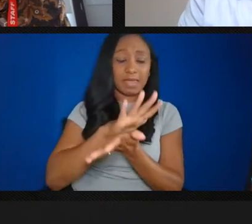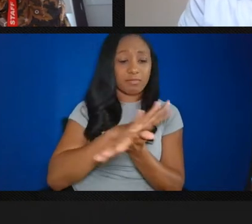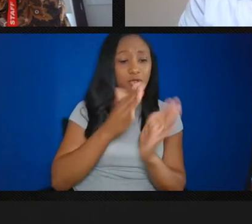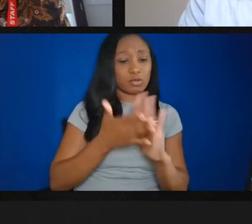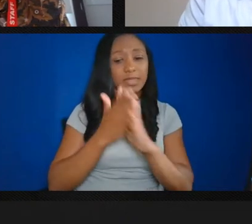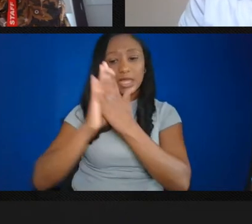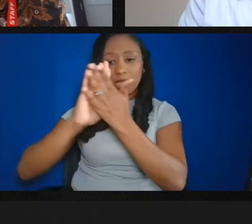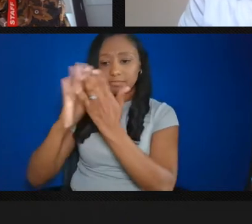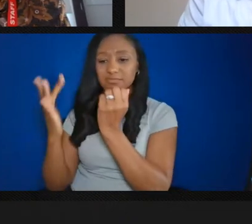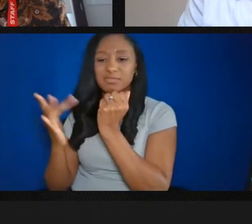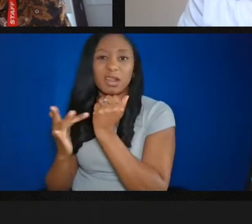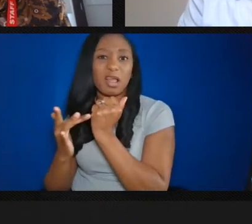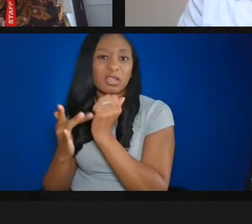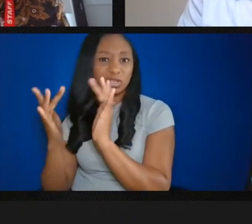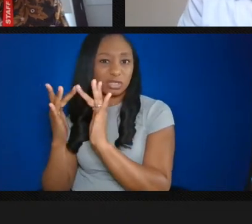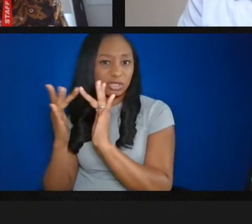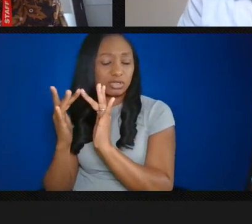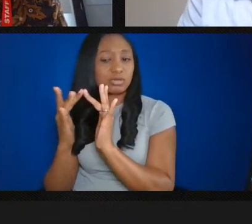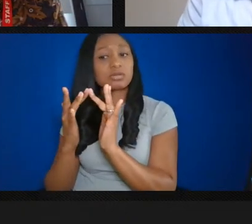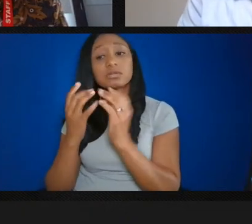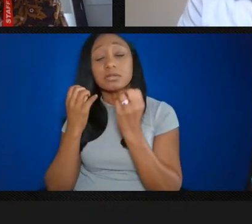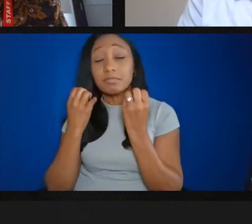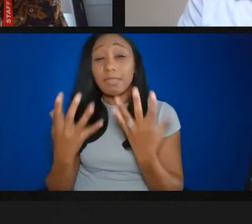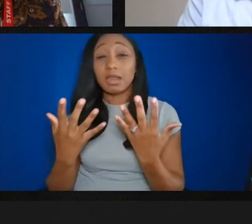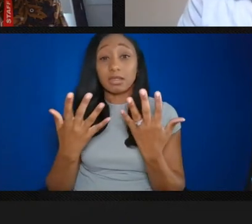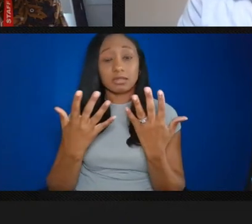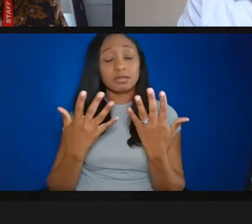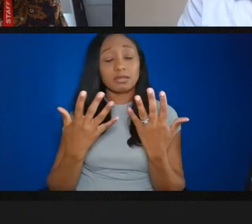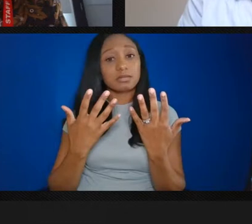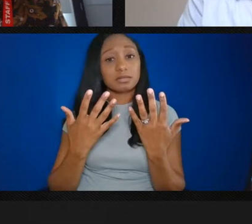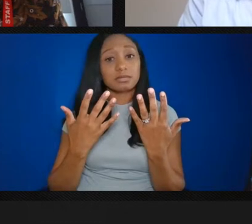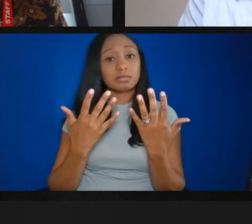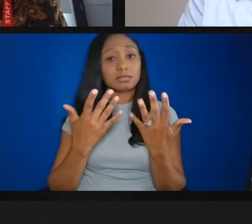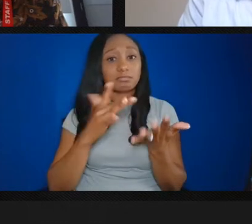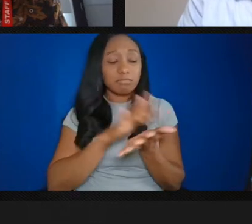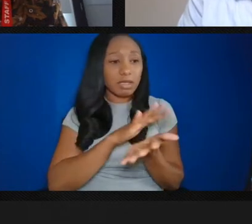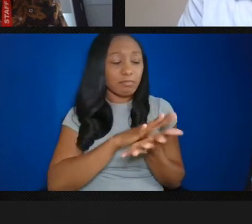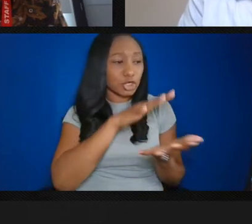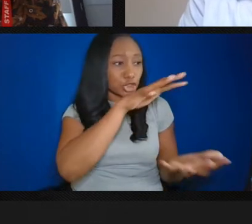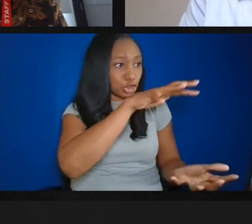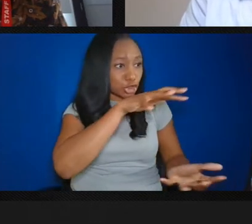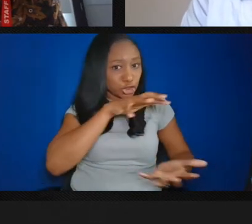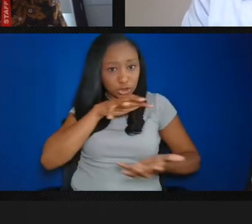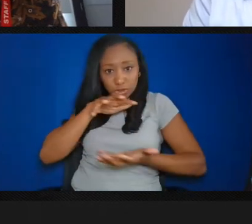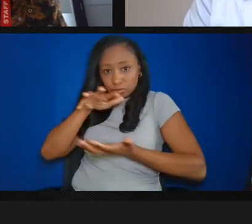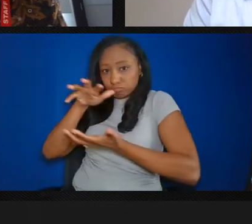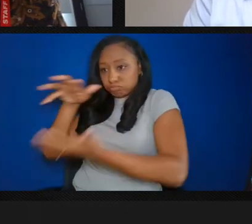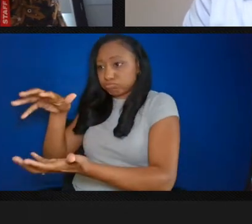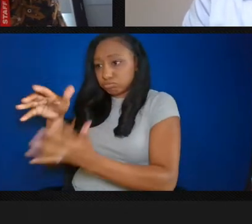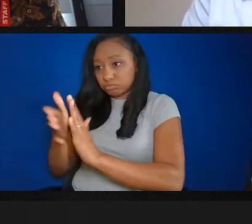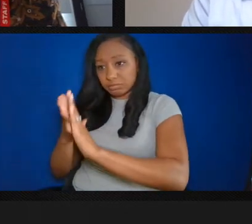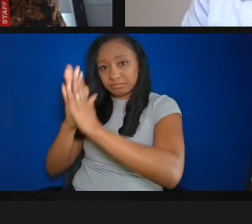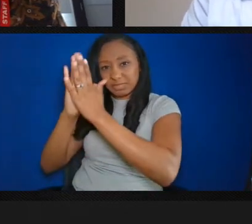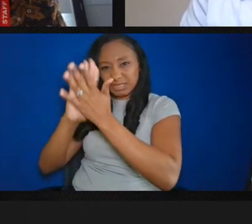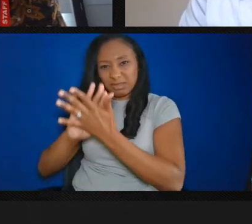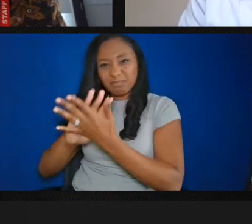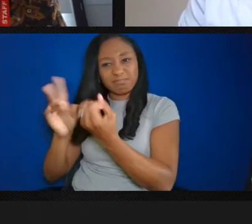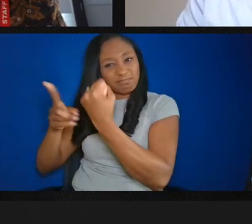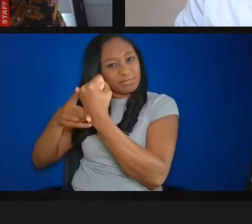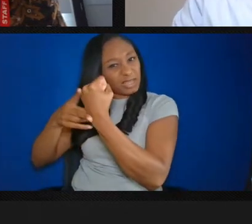VHS and cassette materials are being digitized through another one of our partners, John Hopkins University Archives.